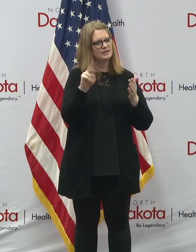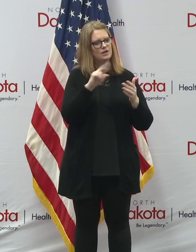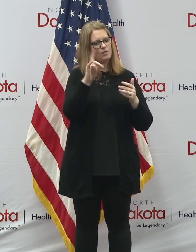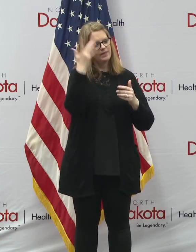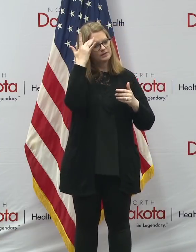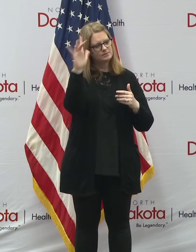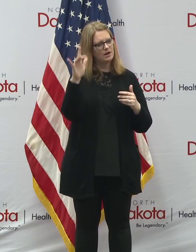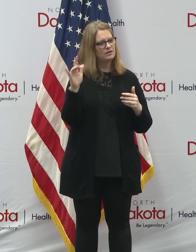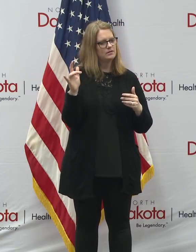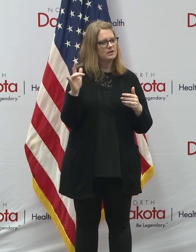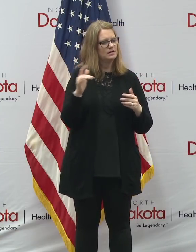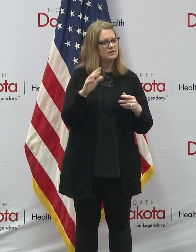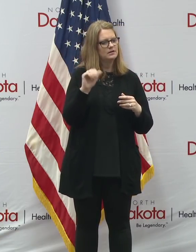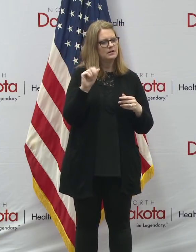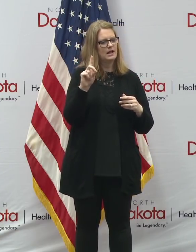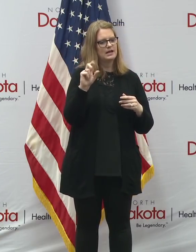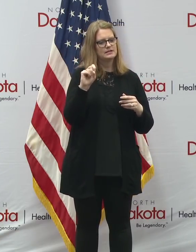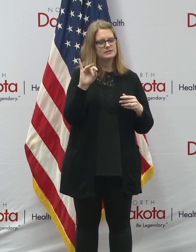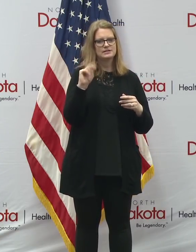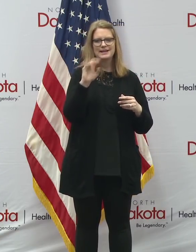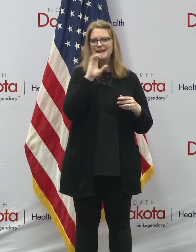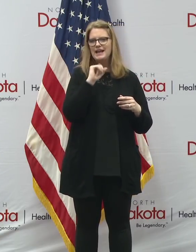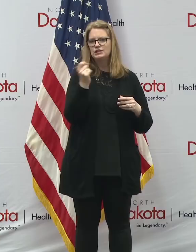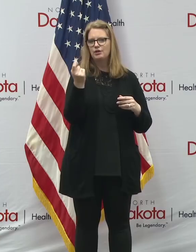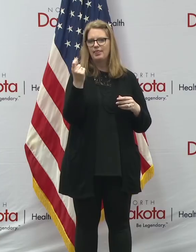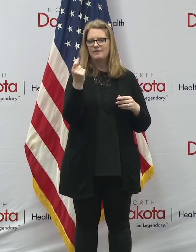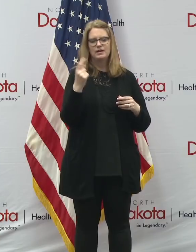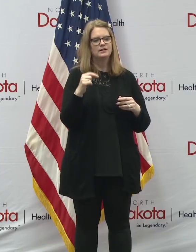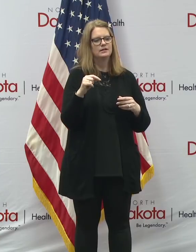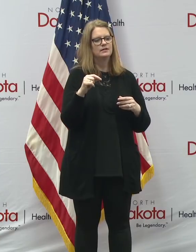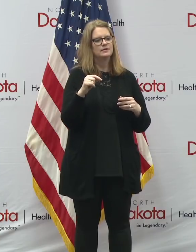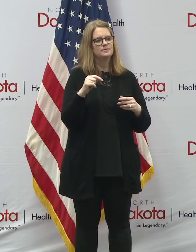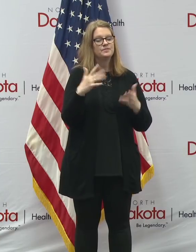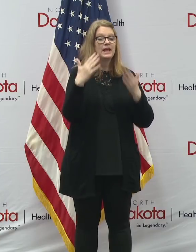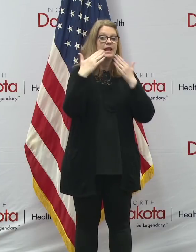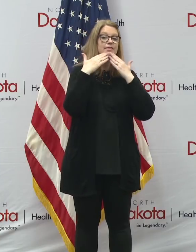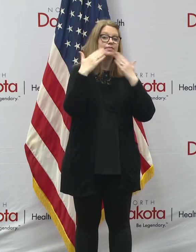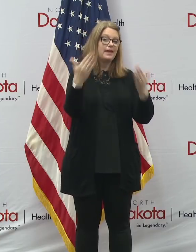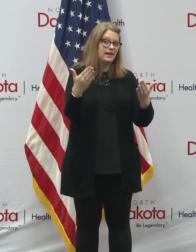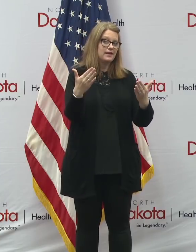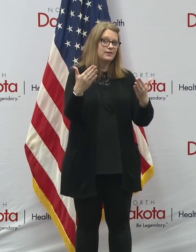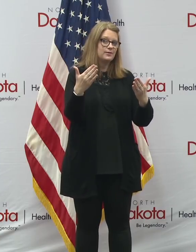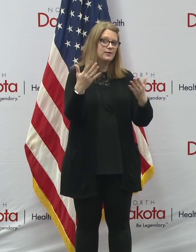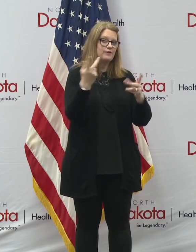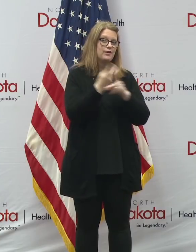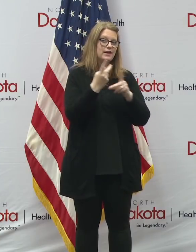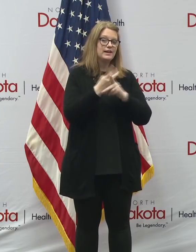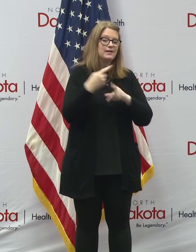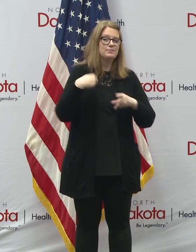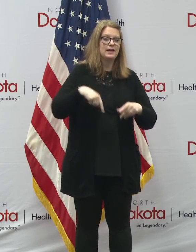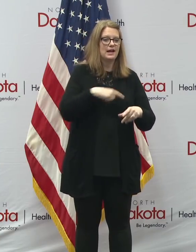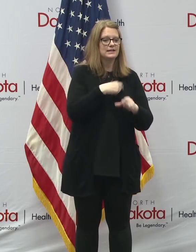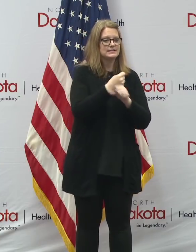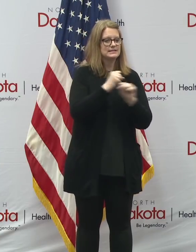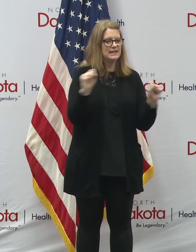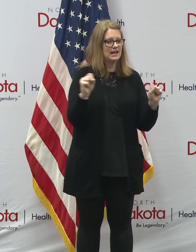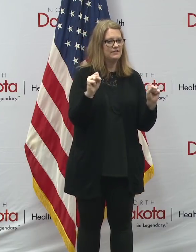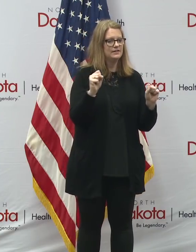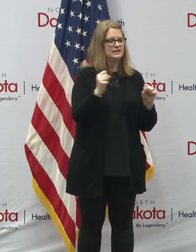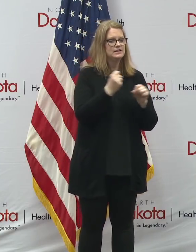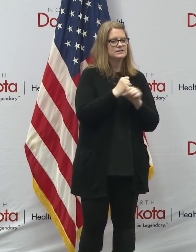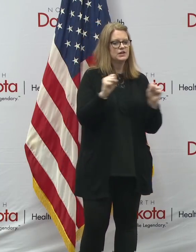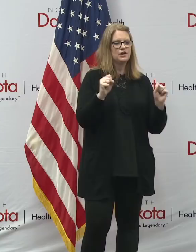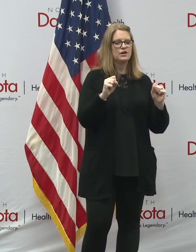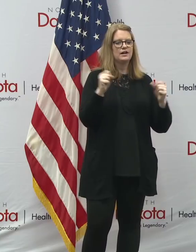Dakota smart. This comes from Addison, age 11, talking about thank you for keeping us safe. And he's got safe, secure and